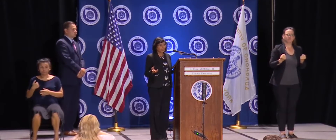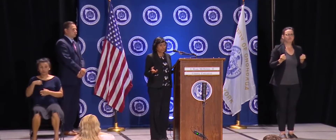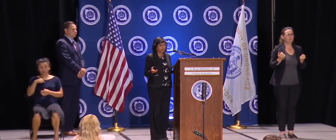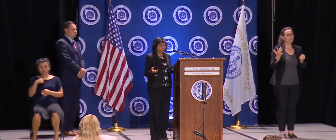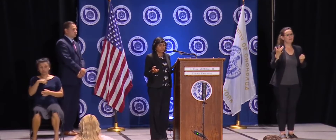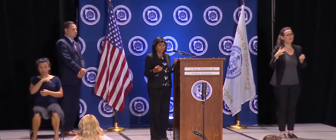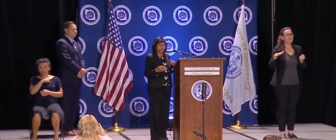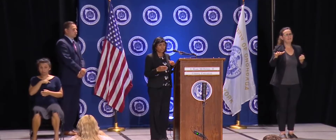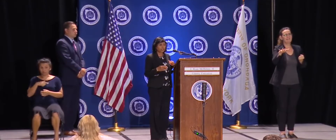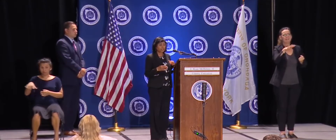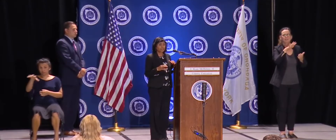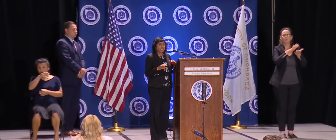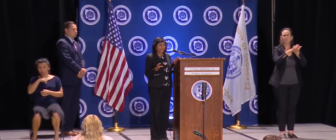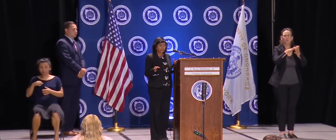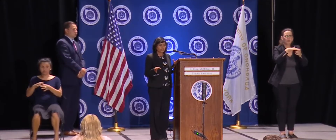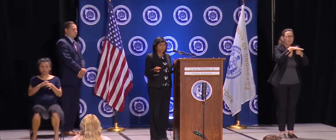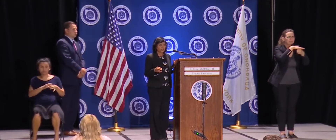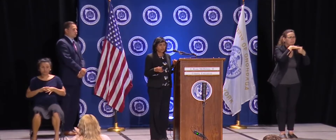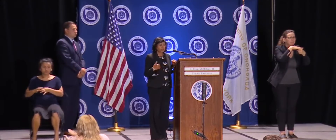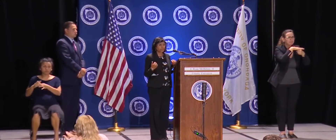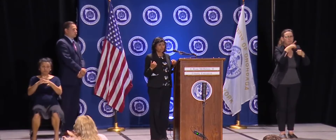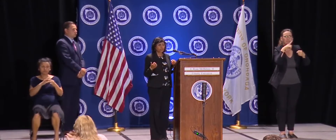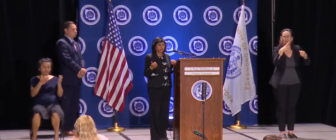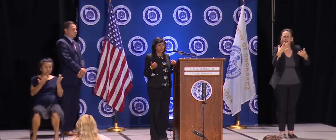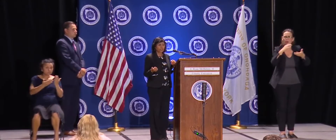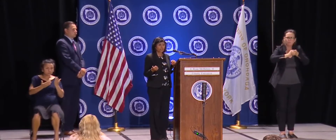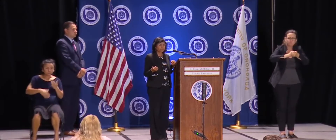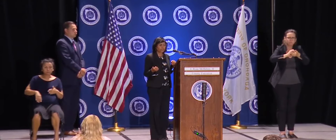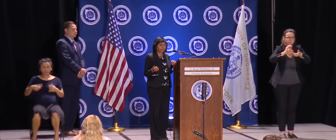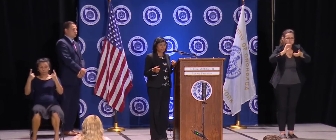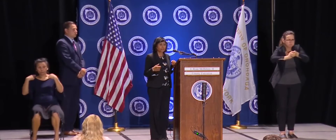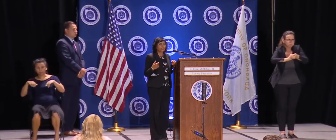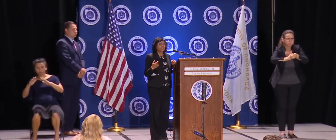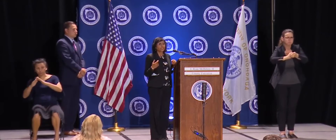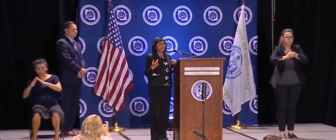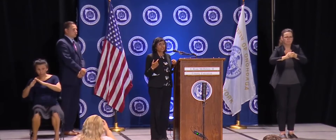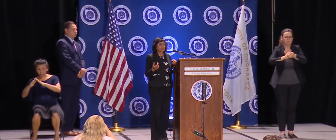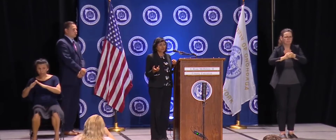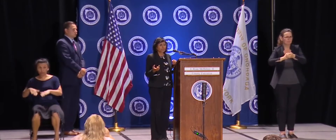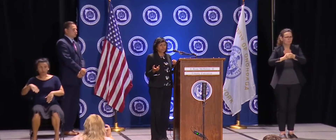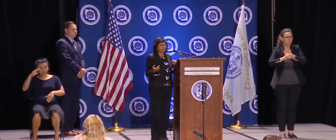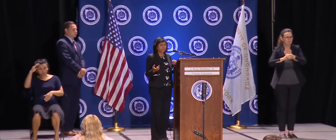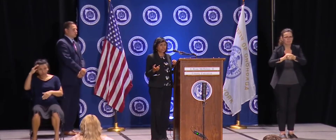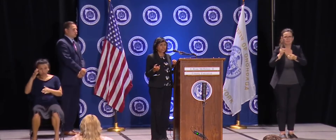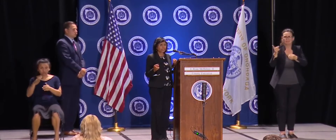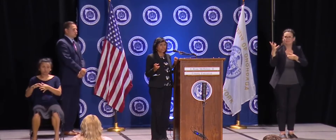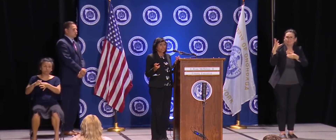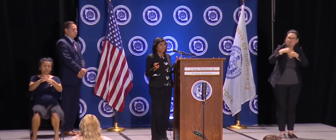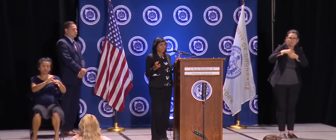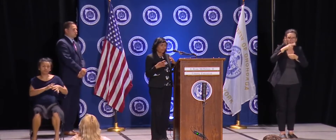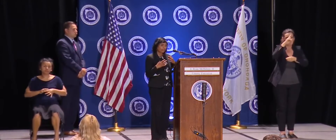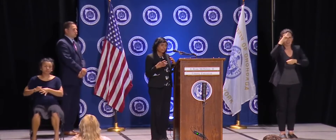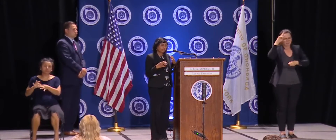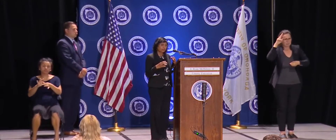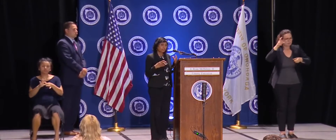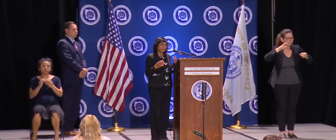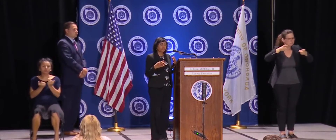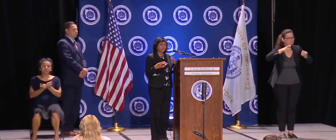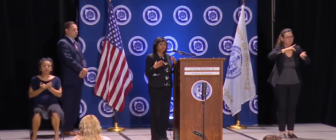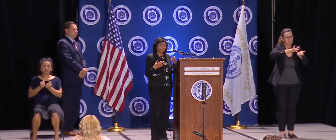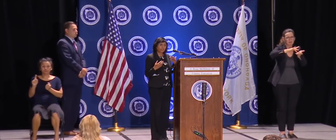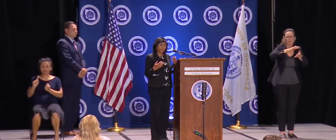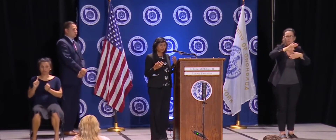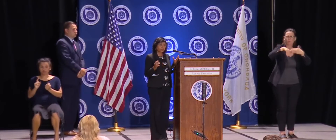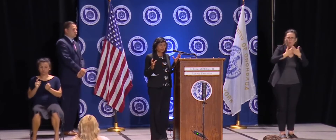superintendents and their health teams, which includes medical directors, uh, as well as nursing and our team